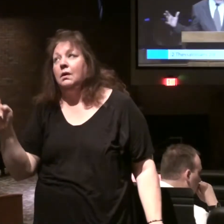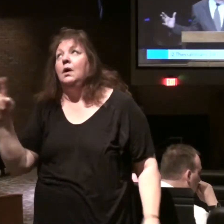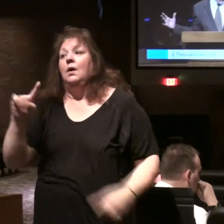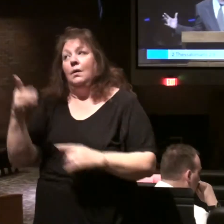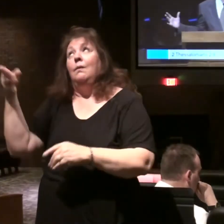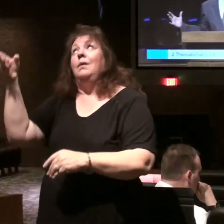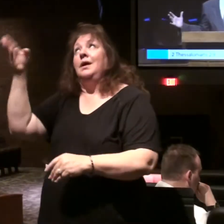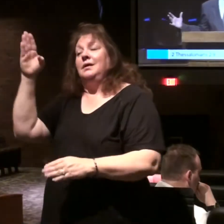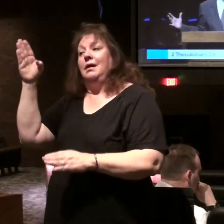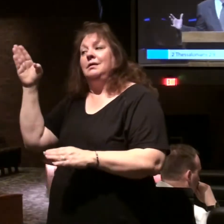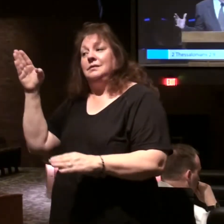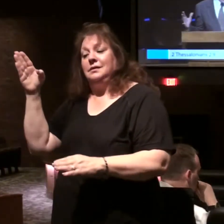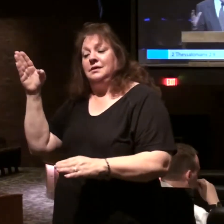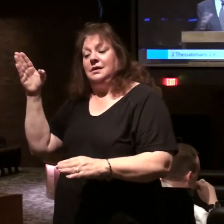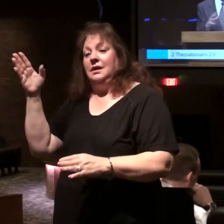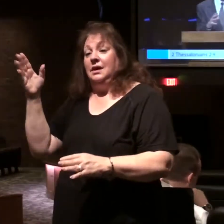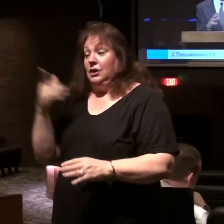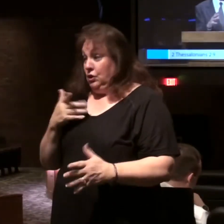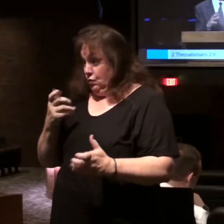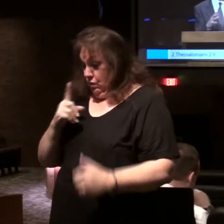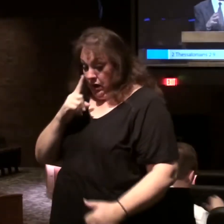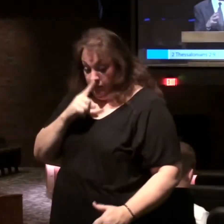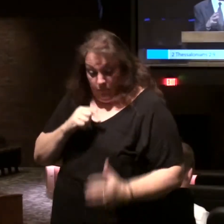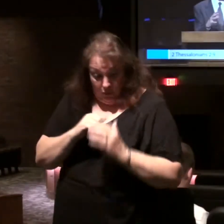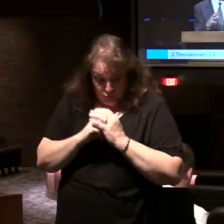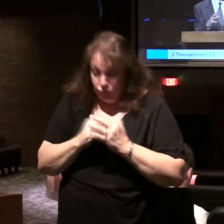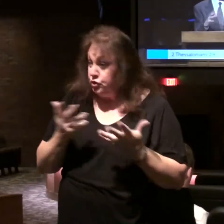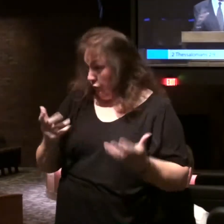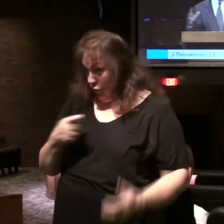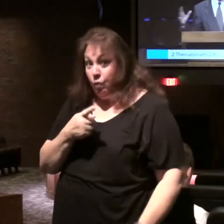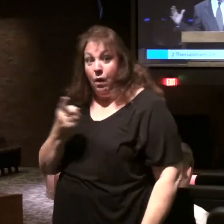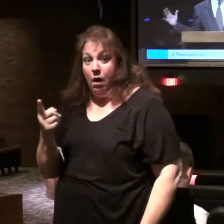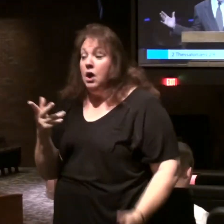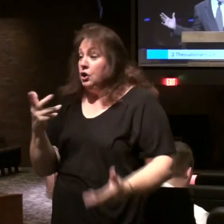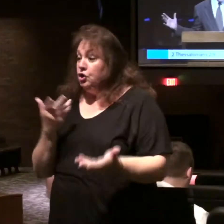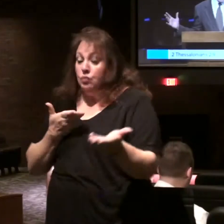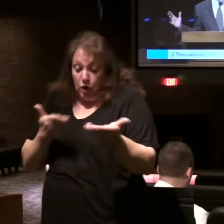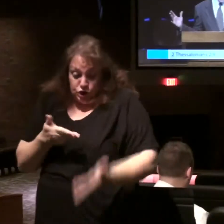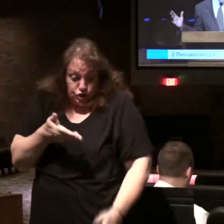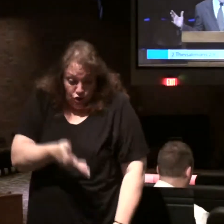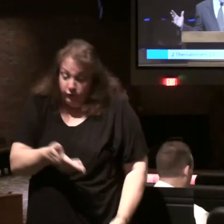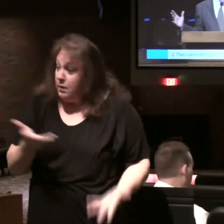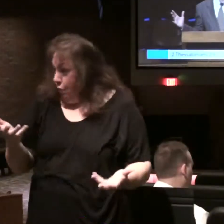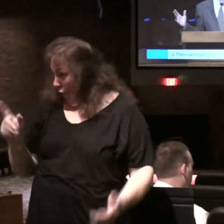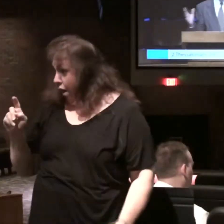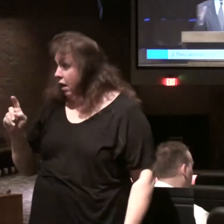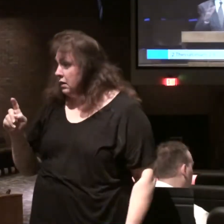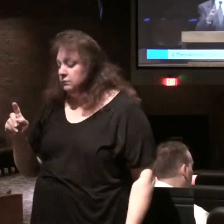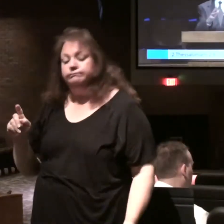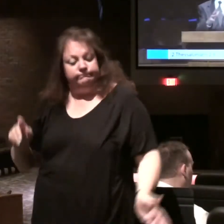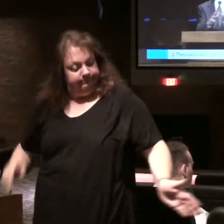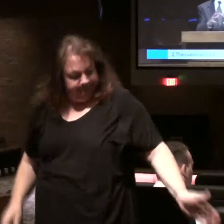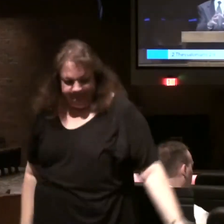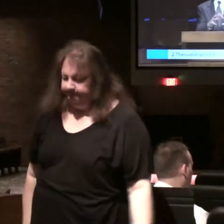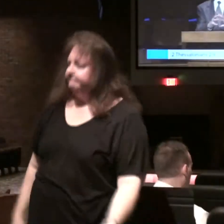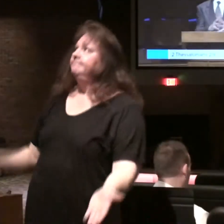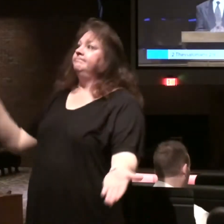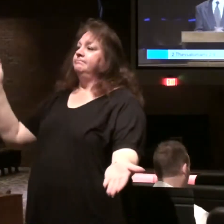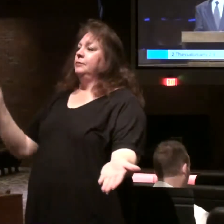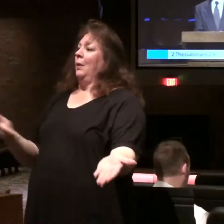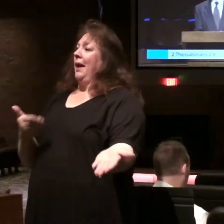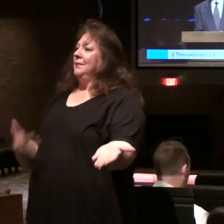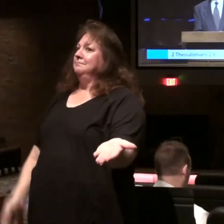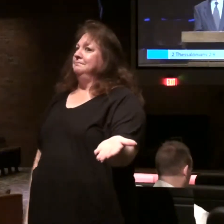is prepared you want false worship you want to serve the devil I give you the devil remember